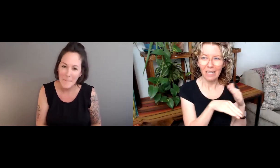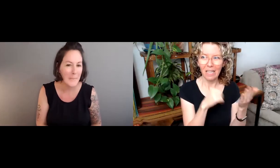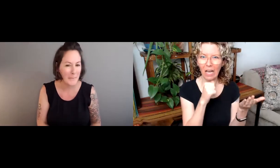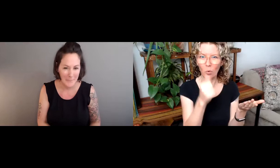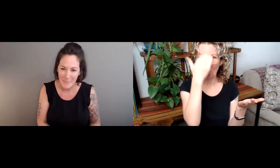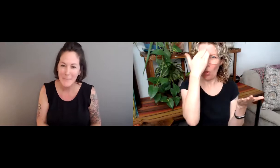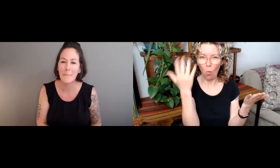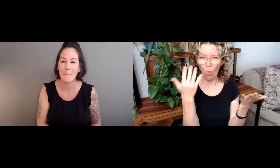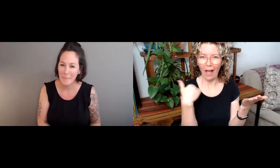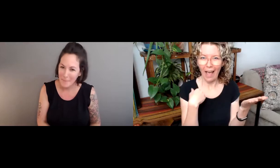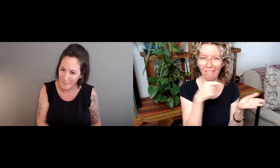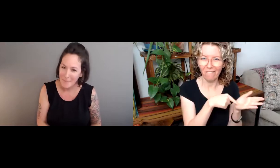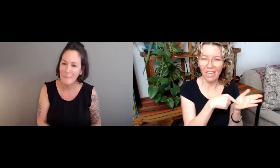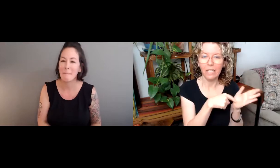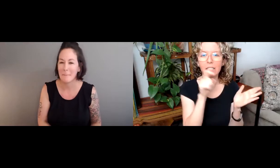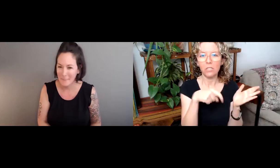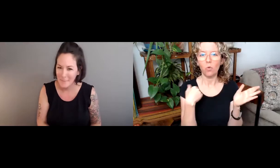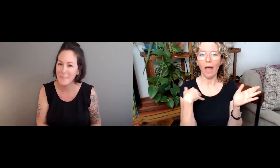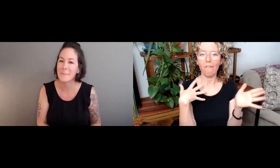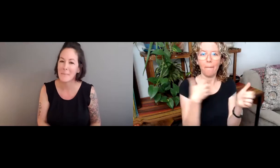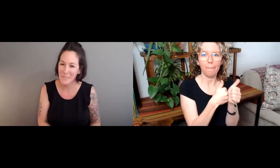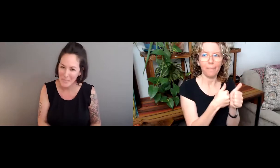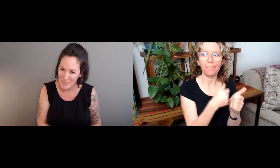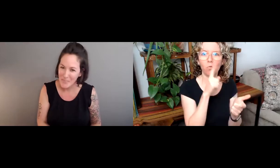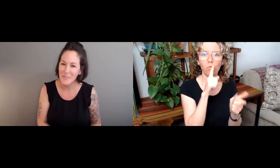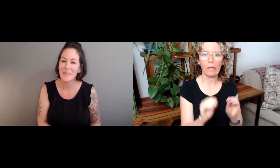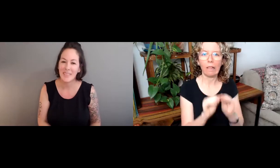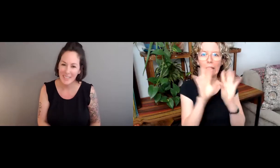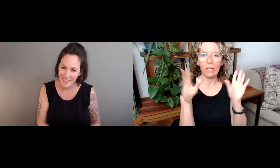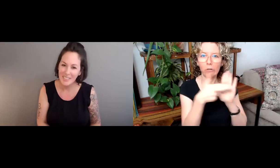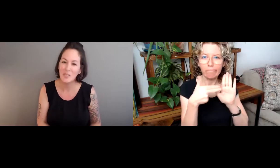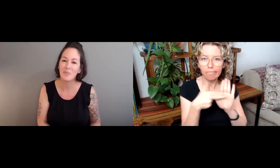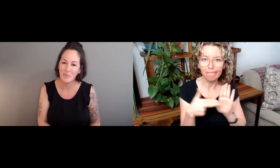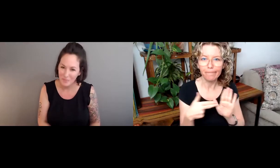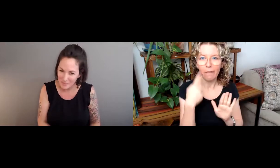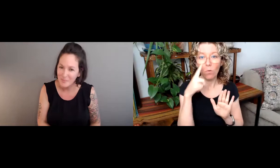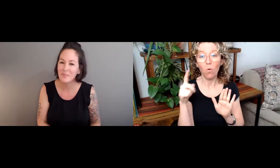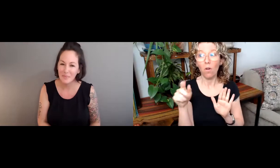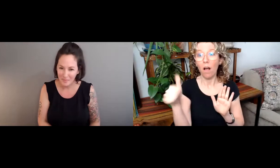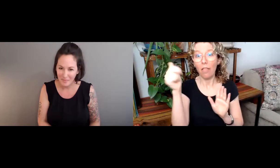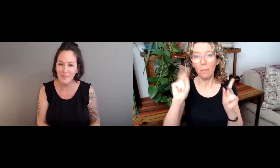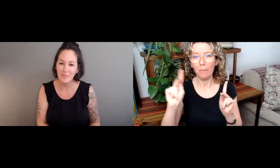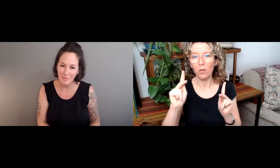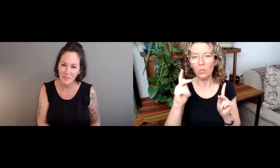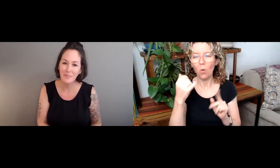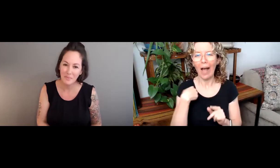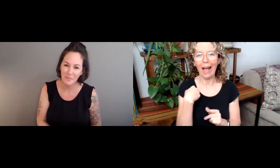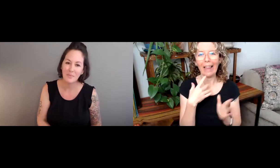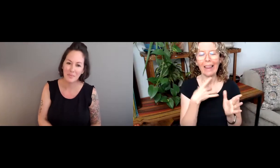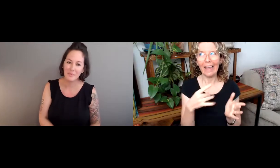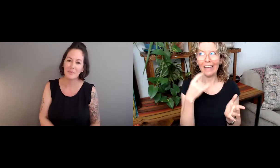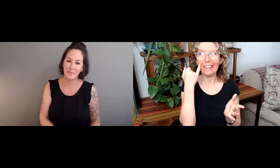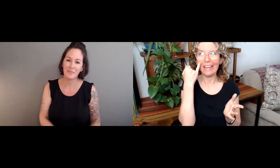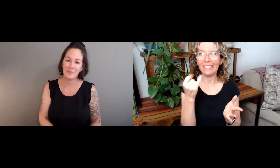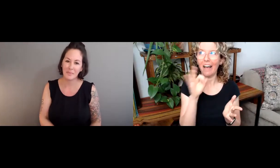and now I have this information that I can't actually do much with because it needs to be